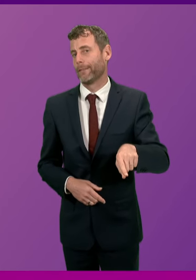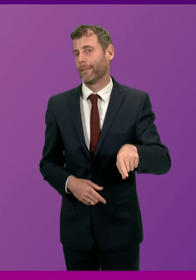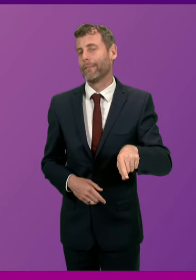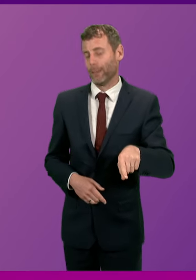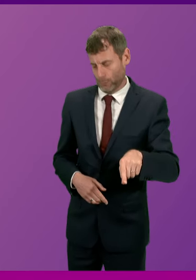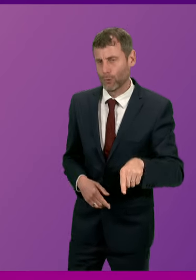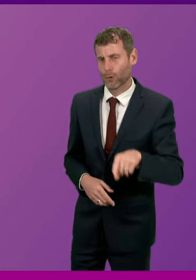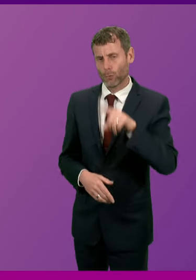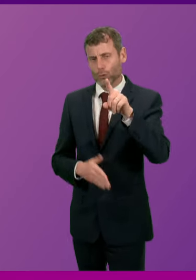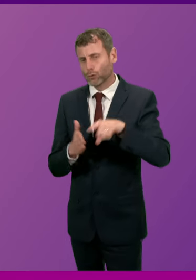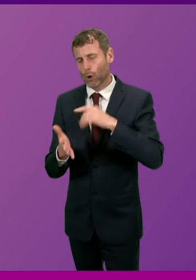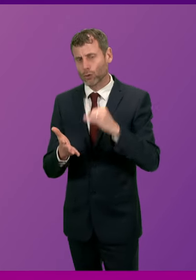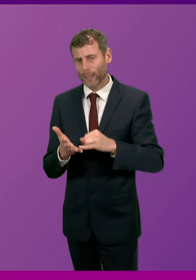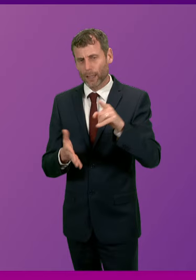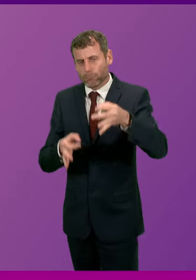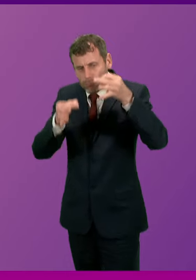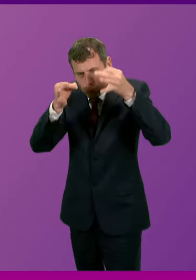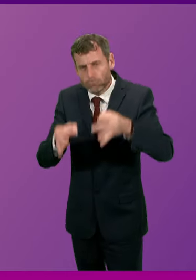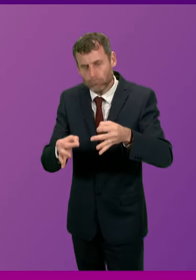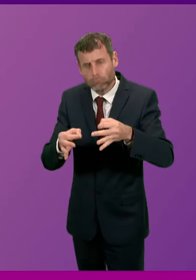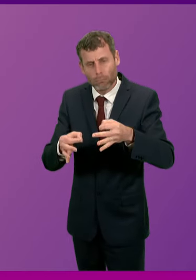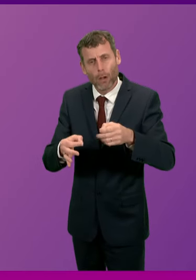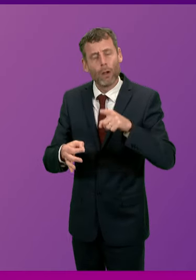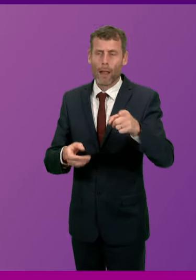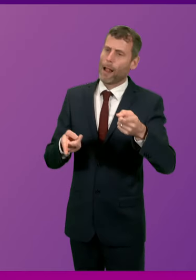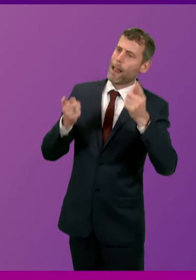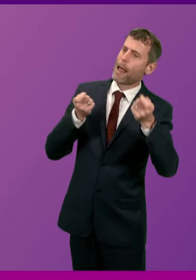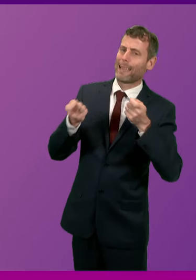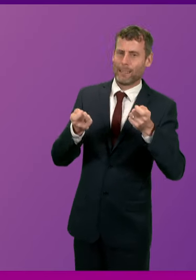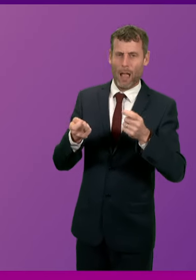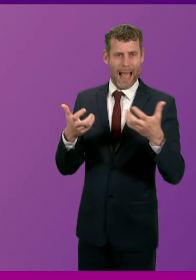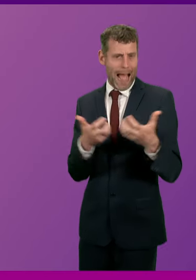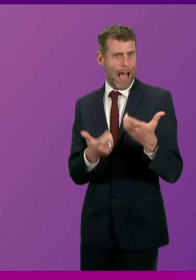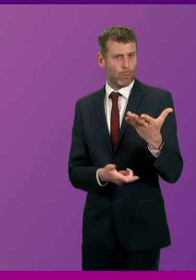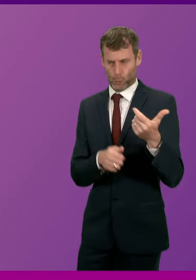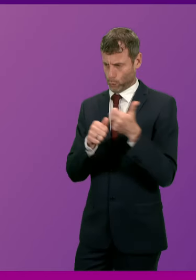integrity if he backs a man who has none? First Minister.